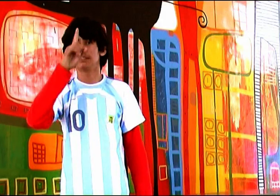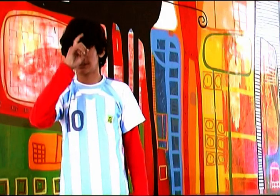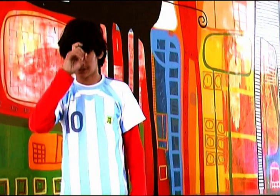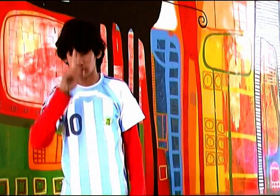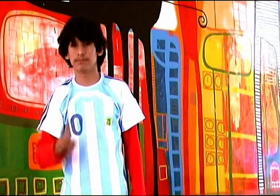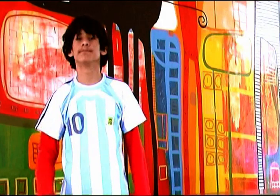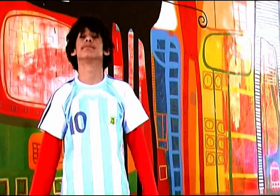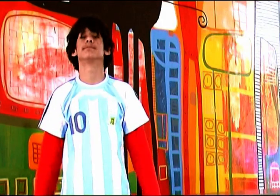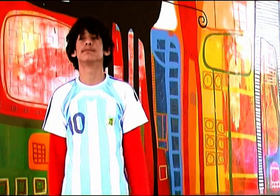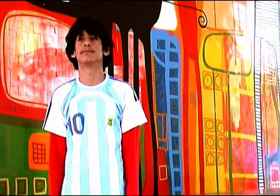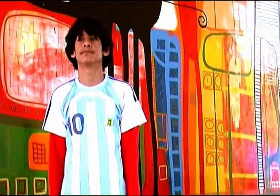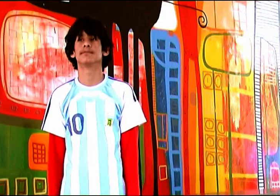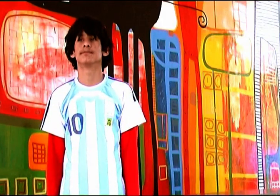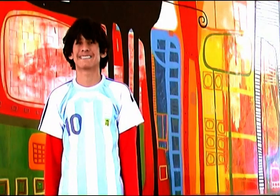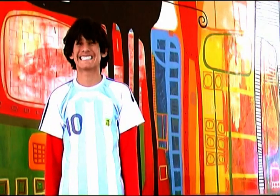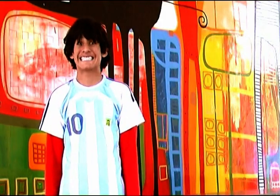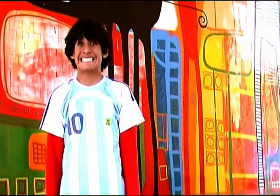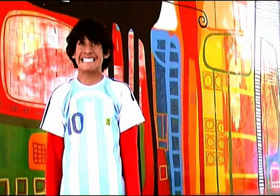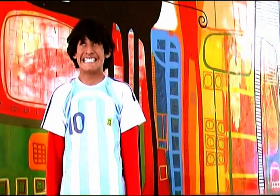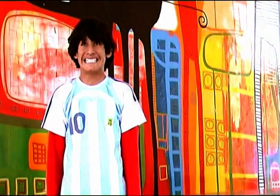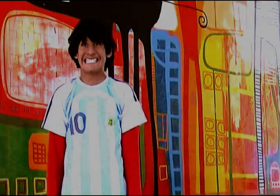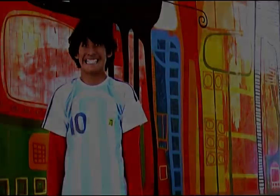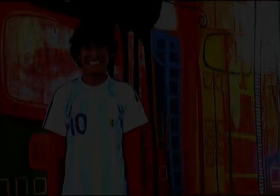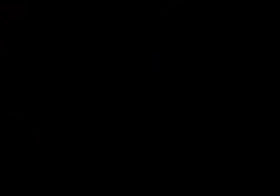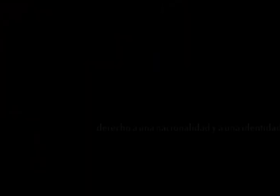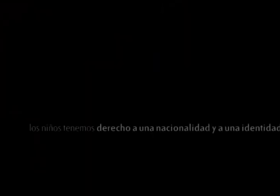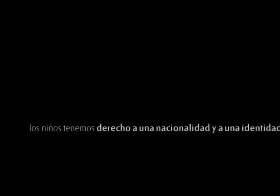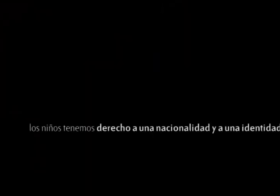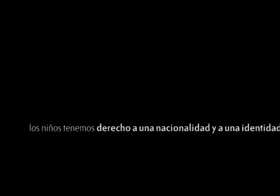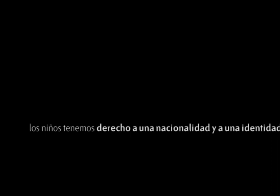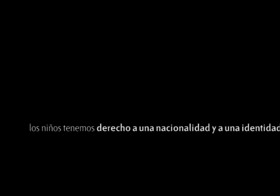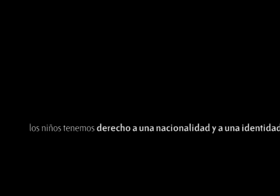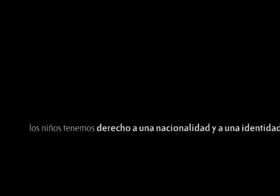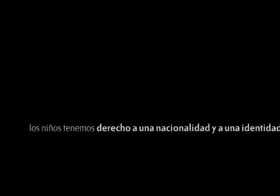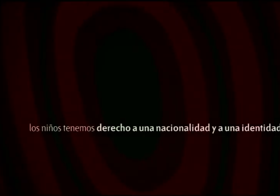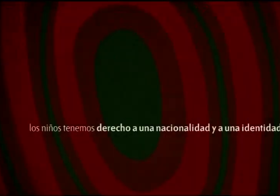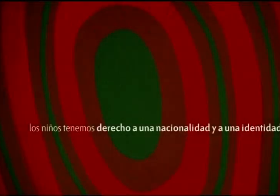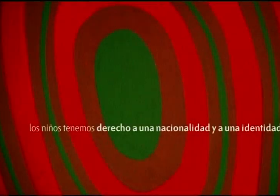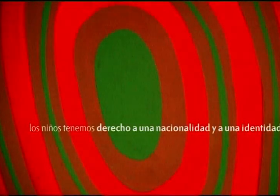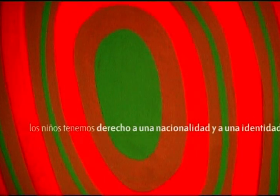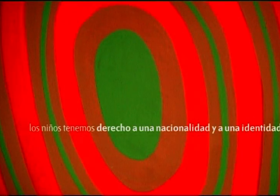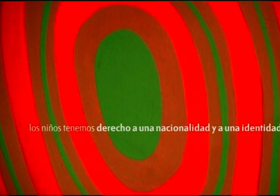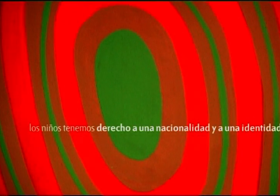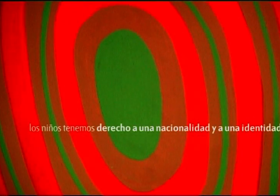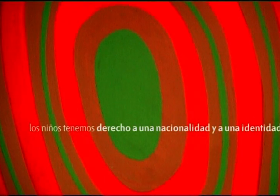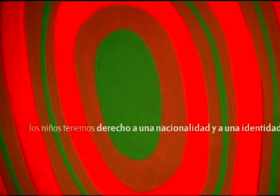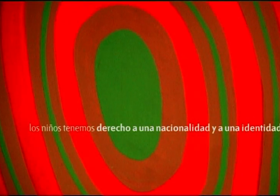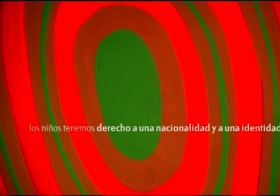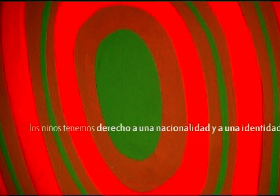the willow tree. Lines of hollyhocks and